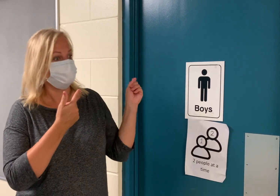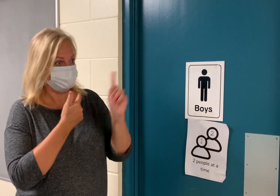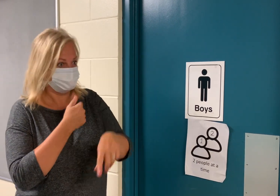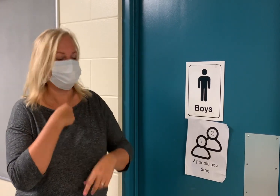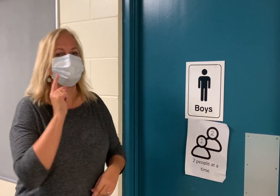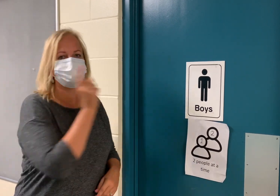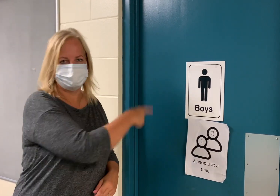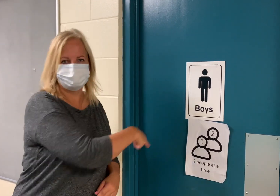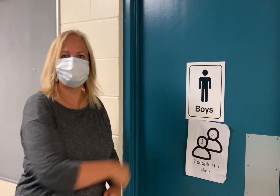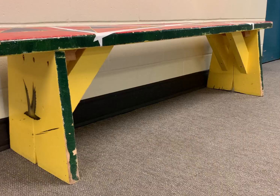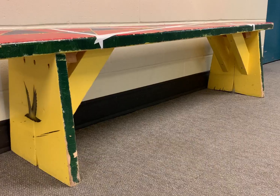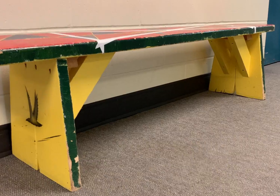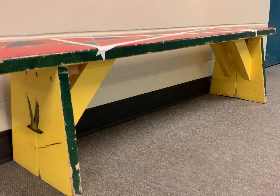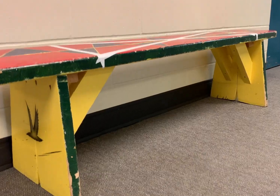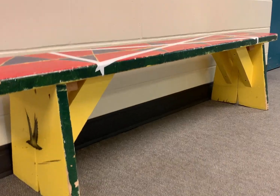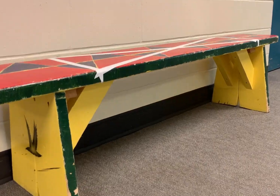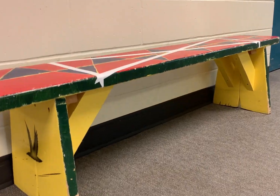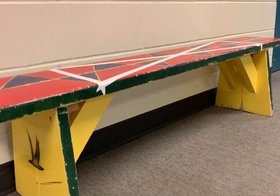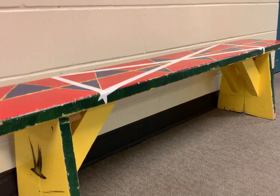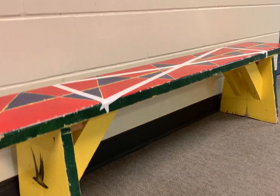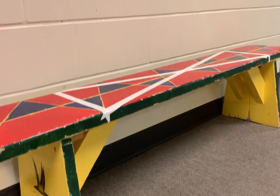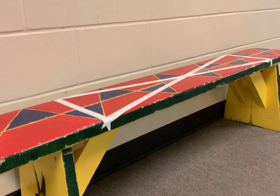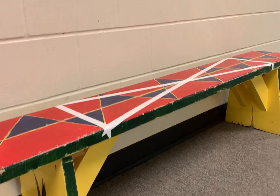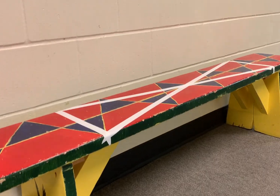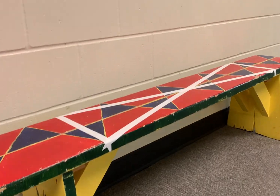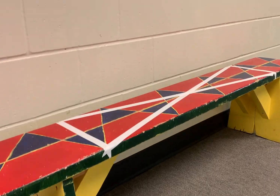two people are in there already, I have to wait outside before I can go in.